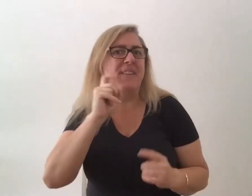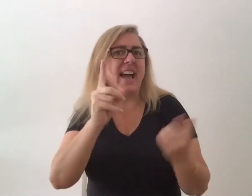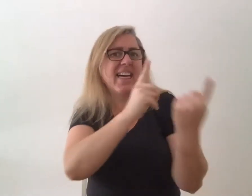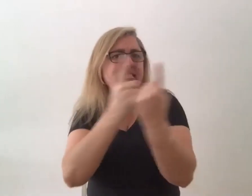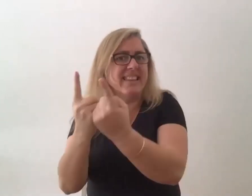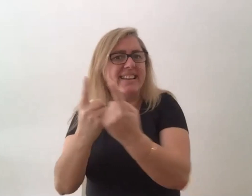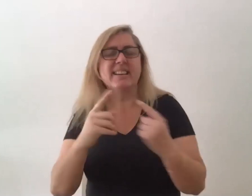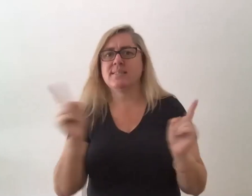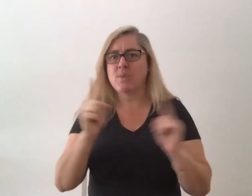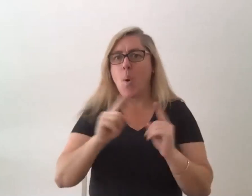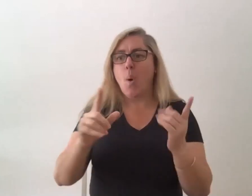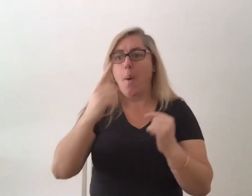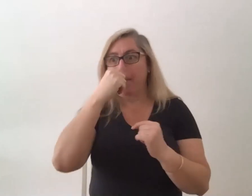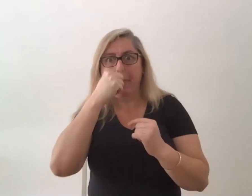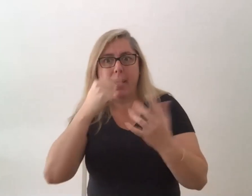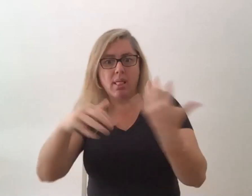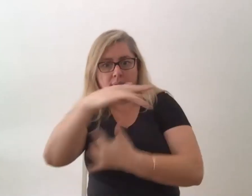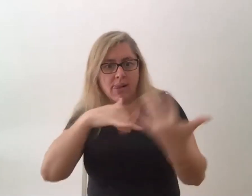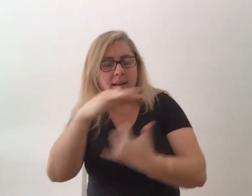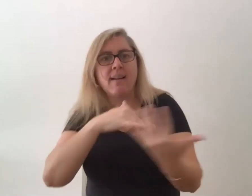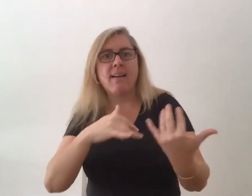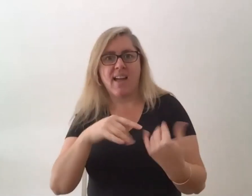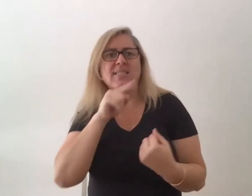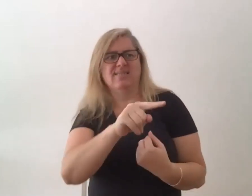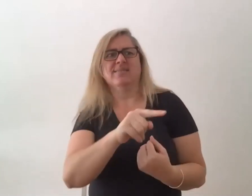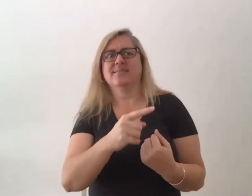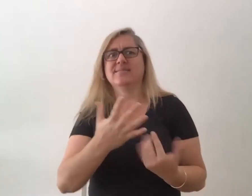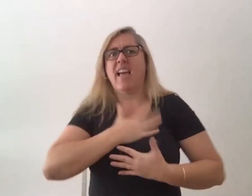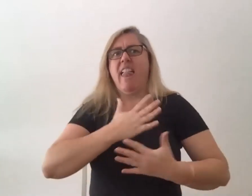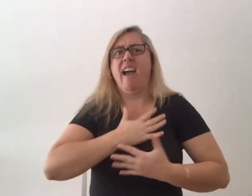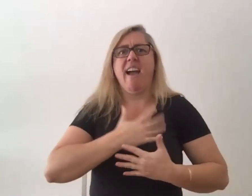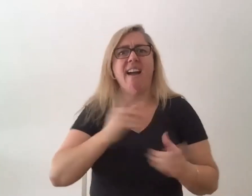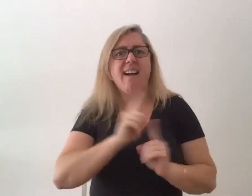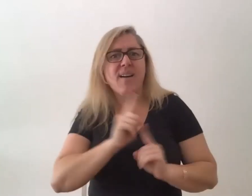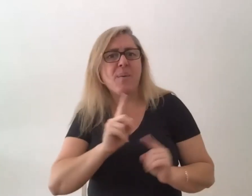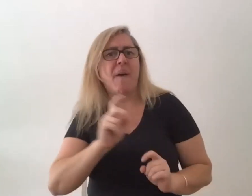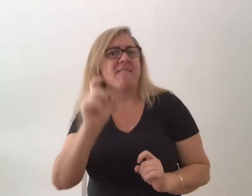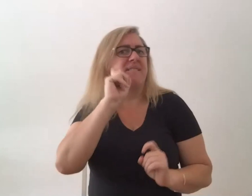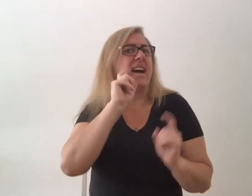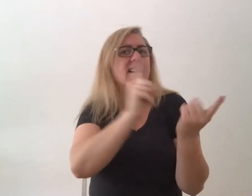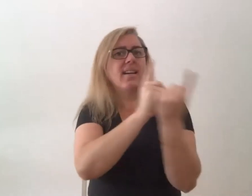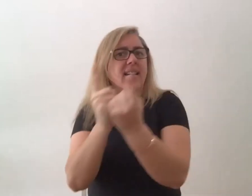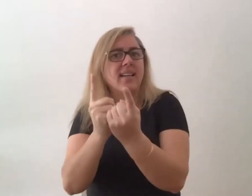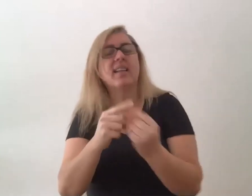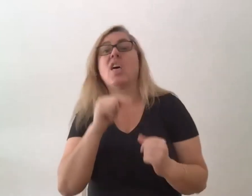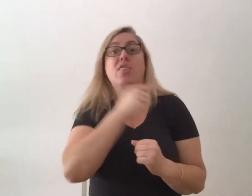people who can see the funny in things as well. Because generally, those people have been to some pretty